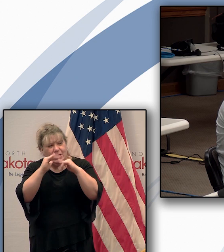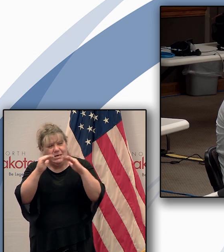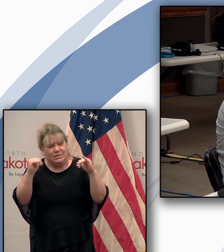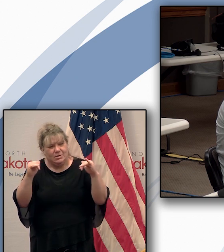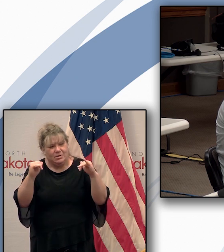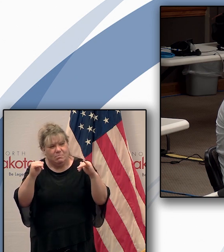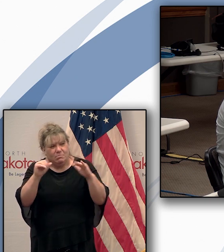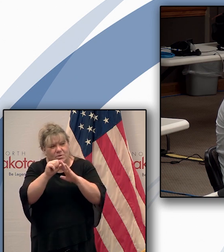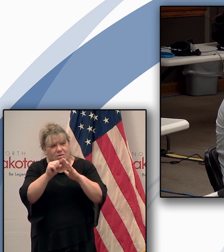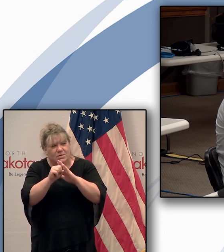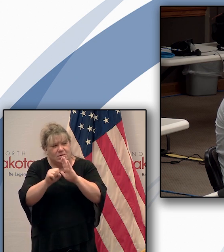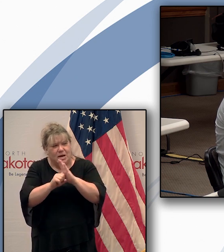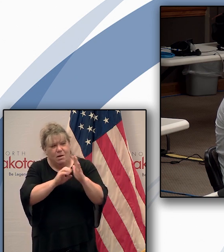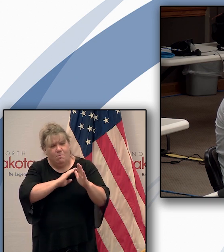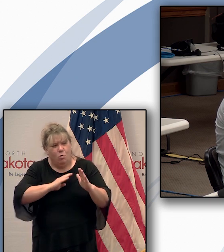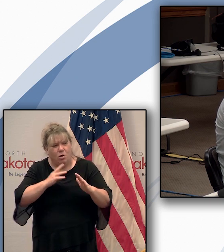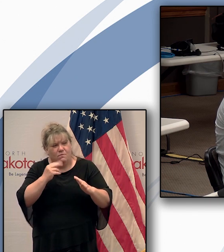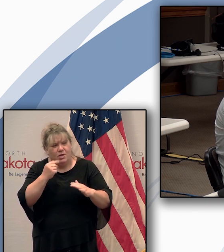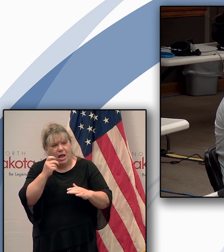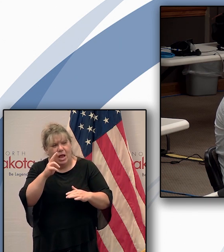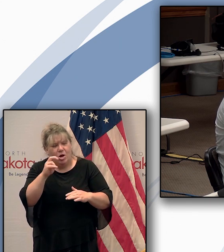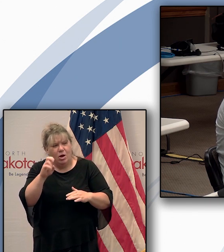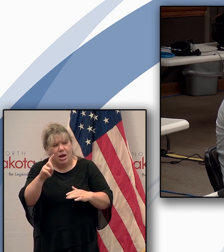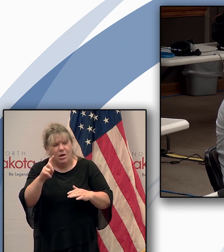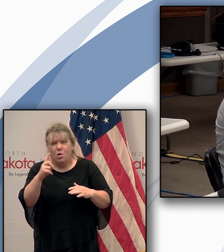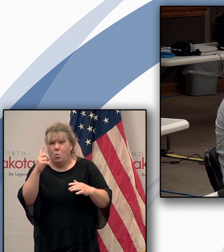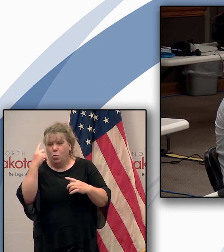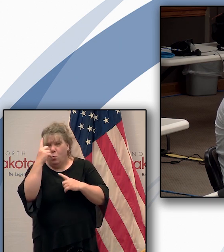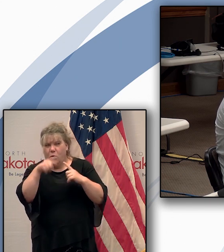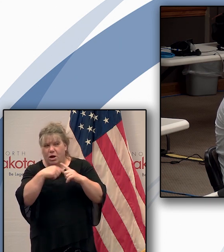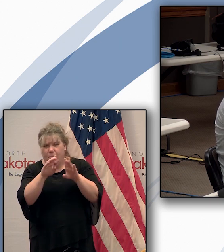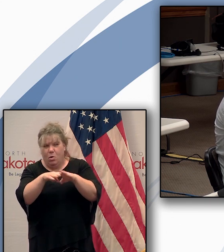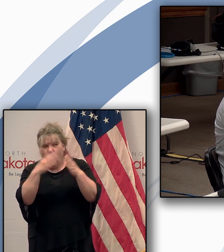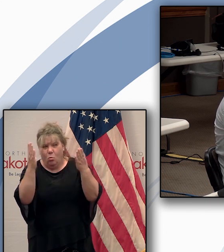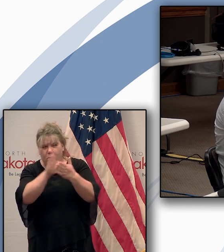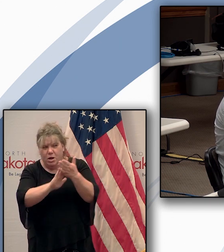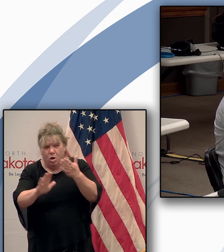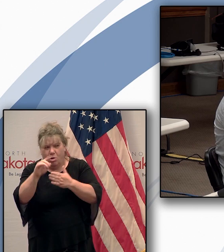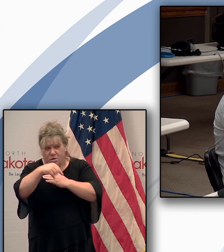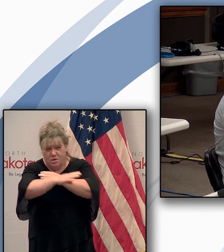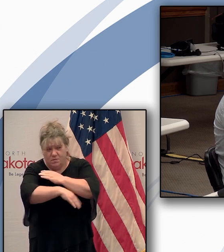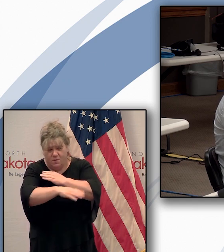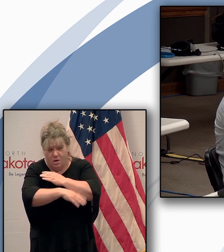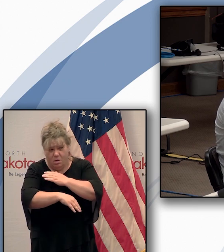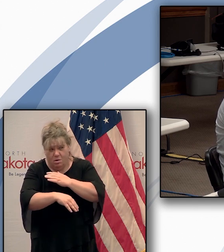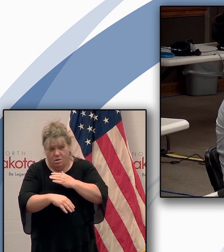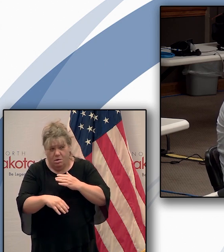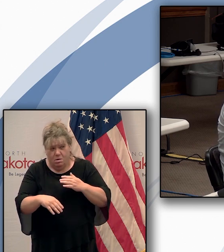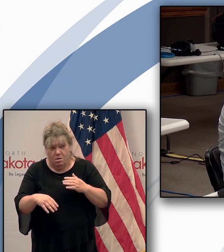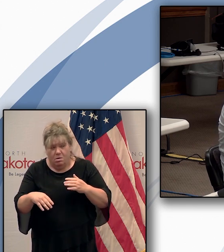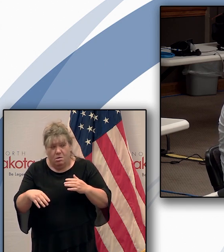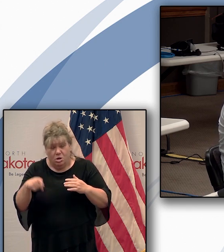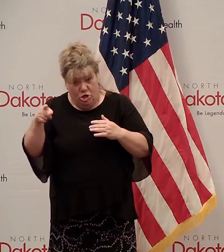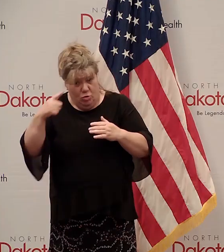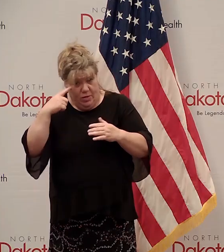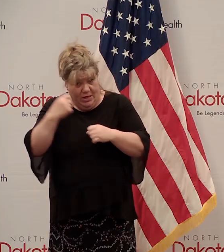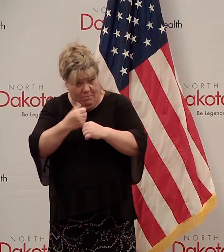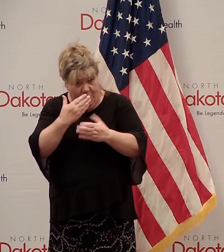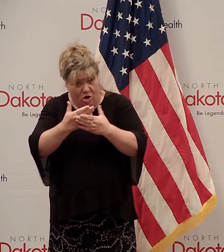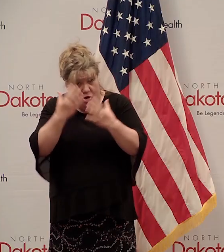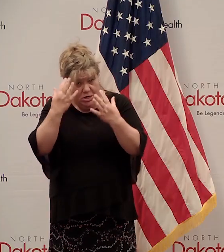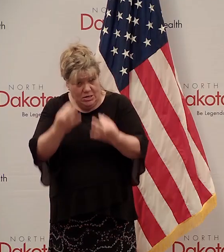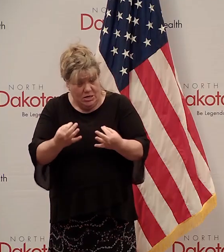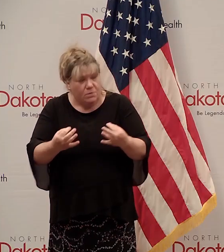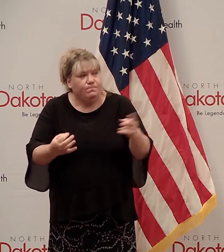forward on reopening campuses this fall. I'm just wondering what your thoughts are on that decision and if you think they acted at the right time. Yeah, I had a